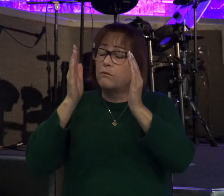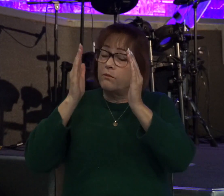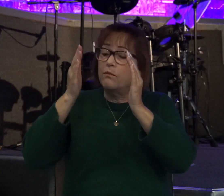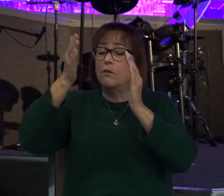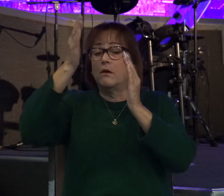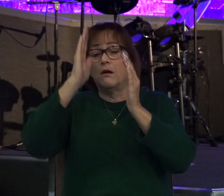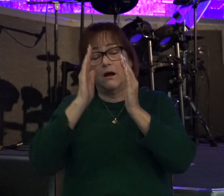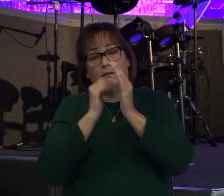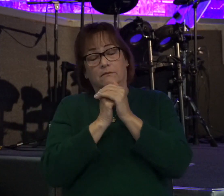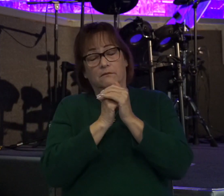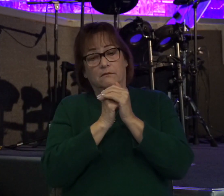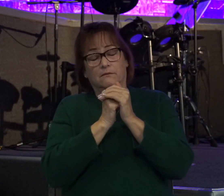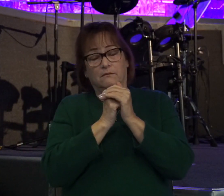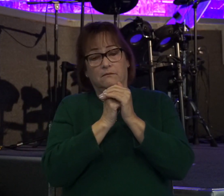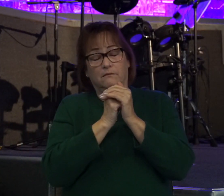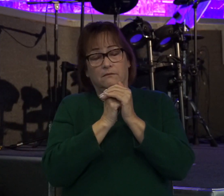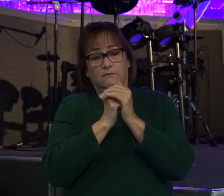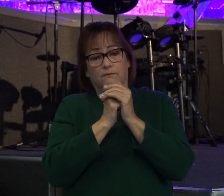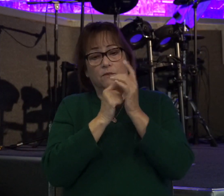Now, when it comes to the Ark of the Lord,